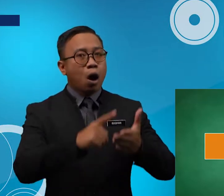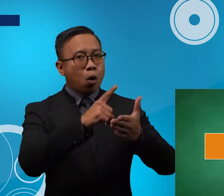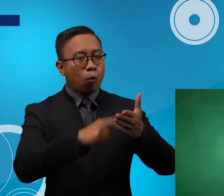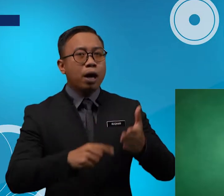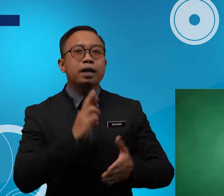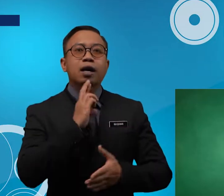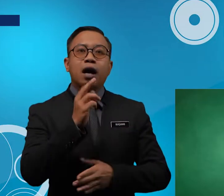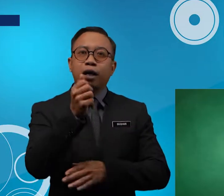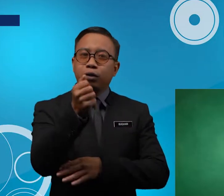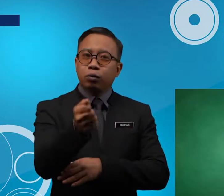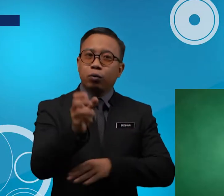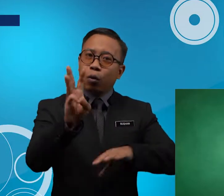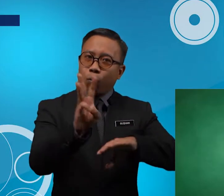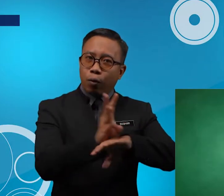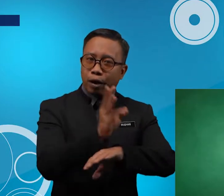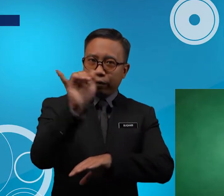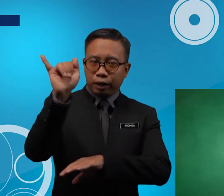What Are you Wearing?